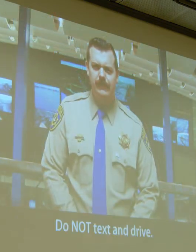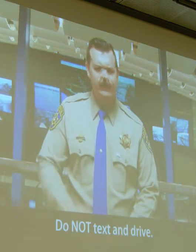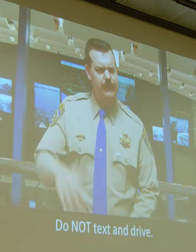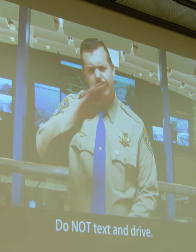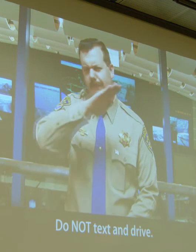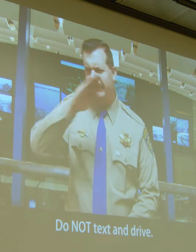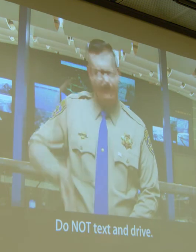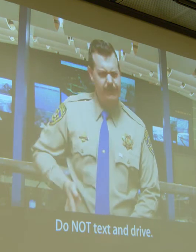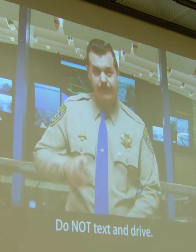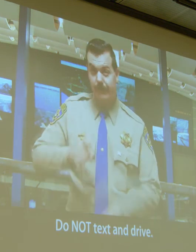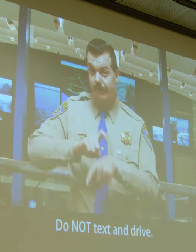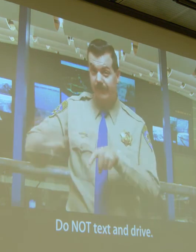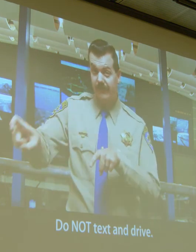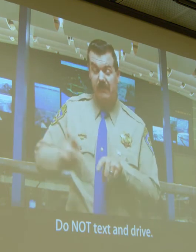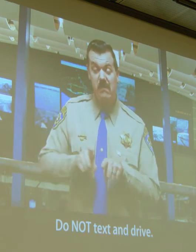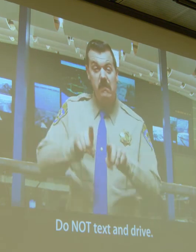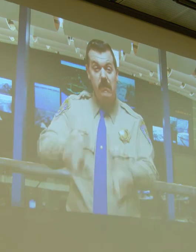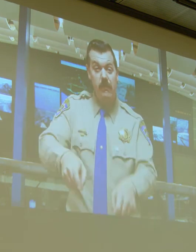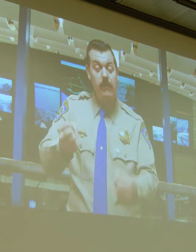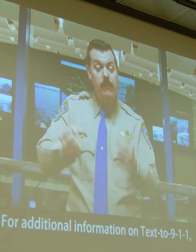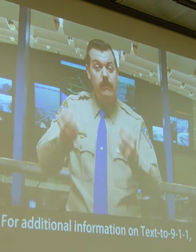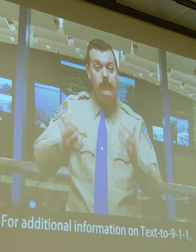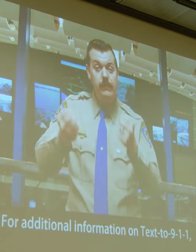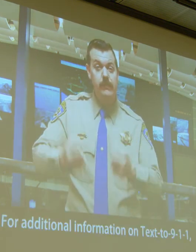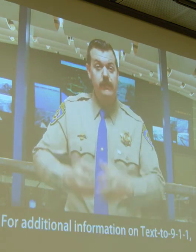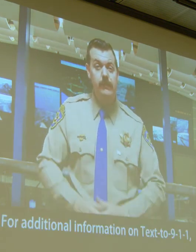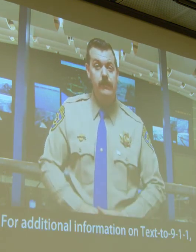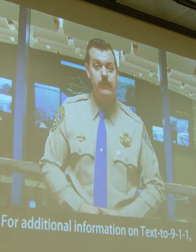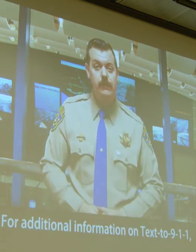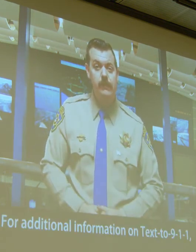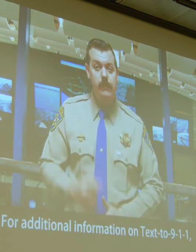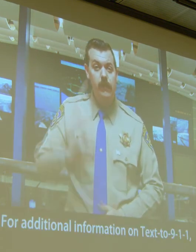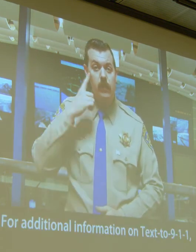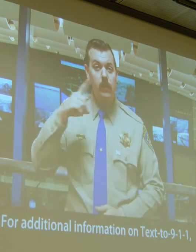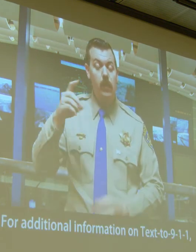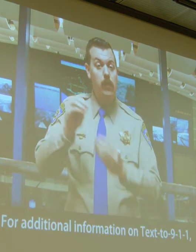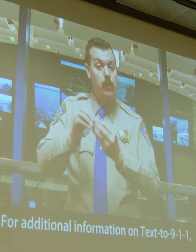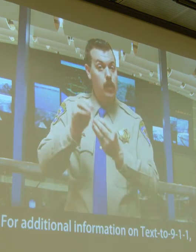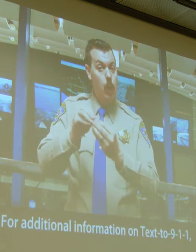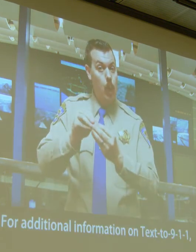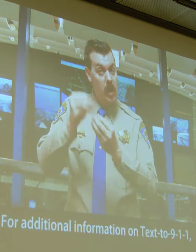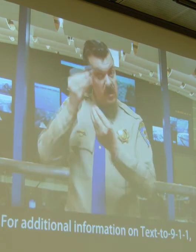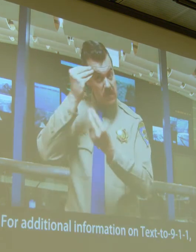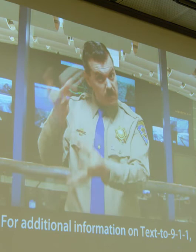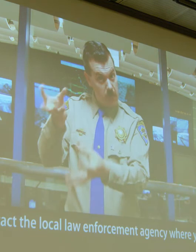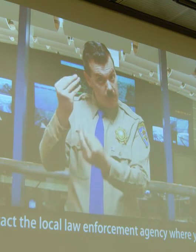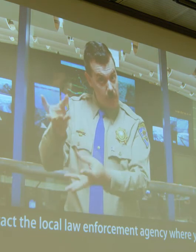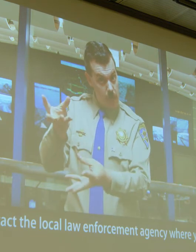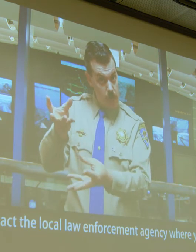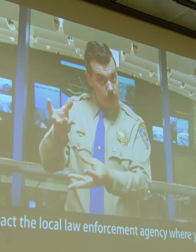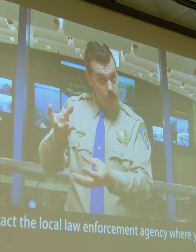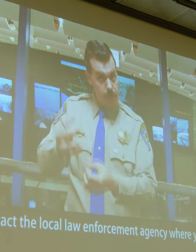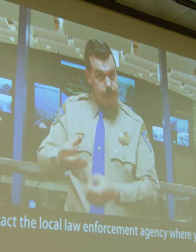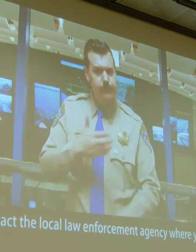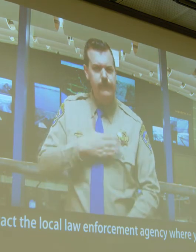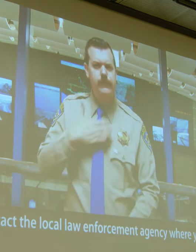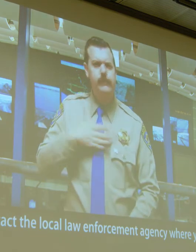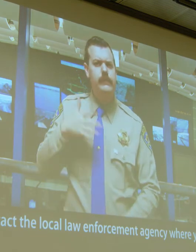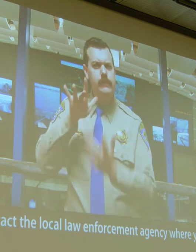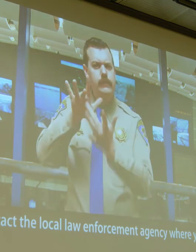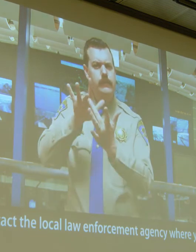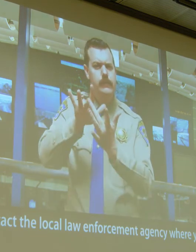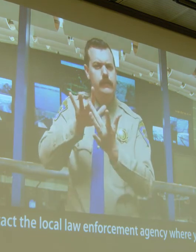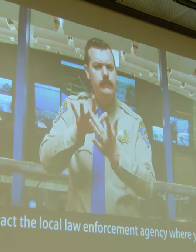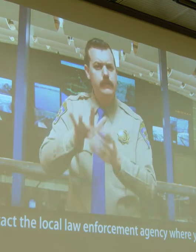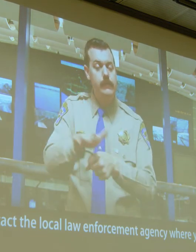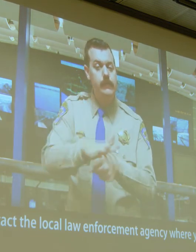Do not text and drive. For additional information on text to 911, please contact the local